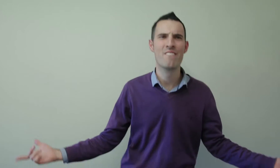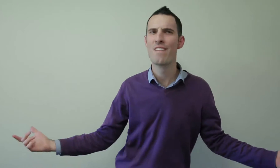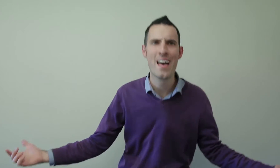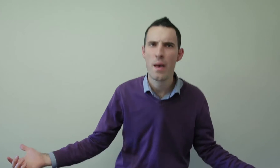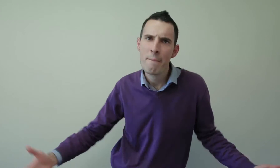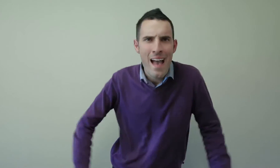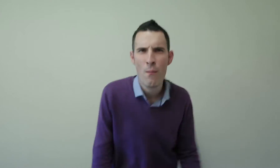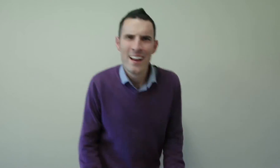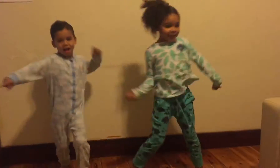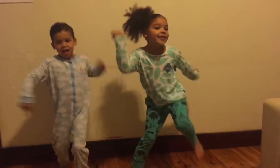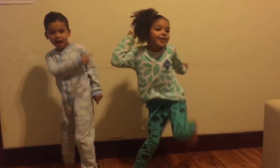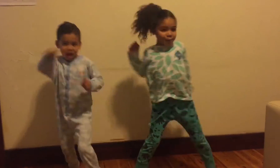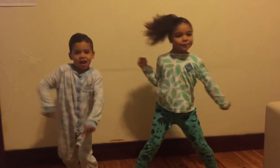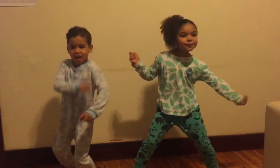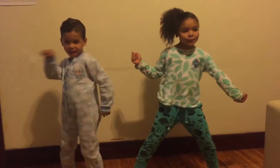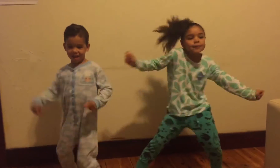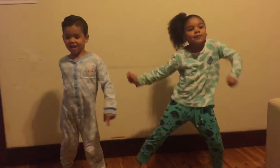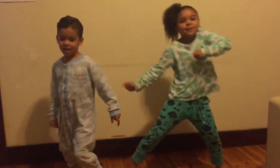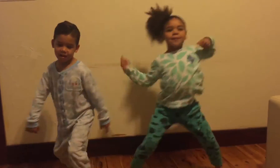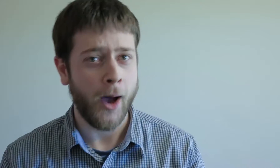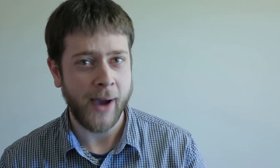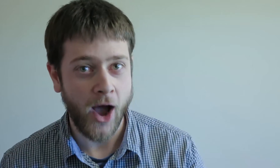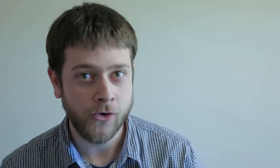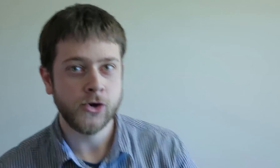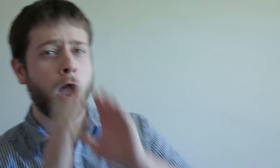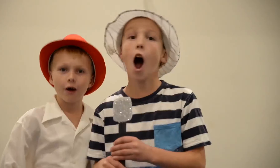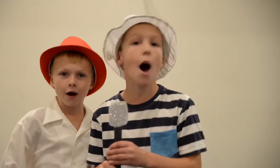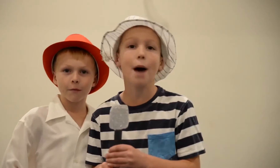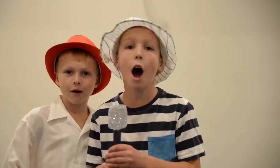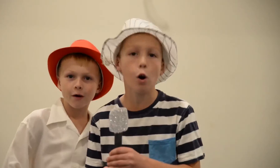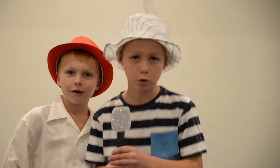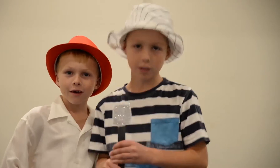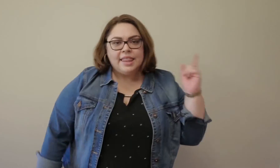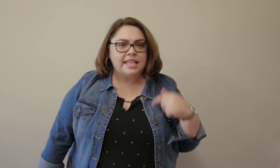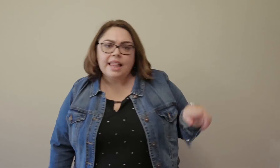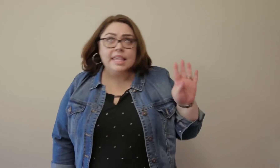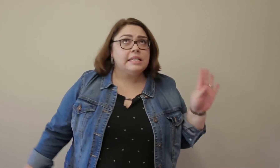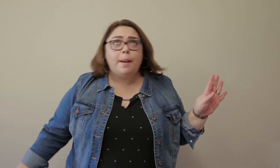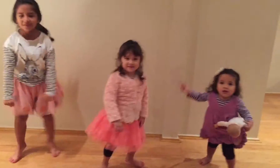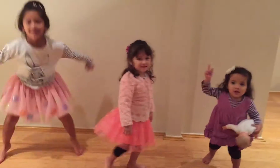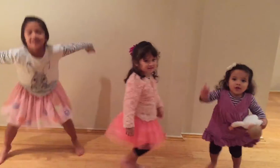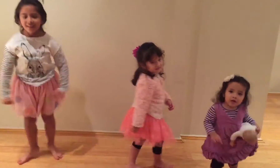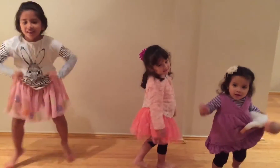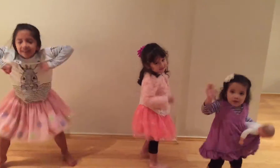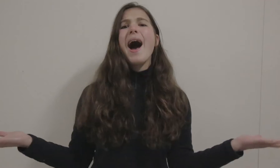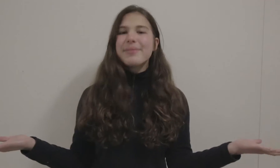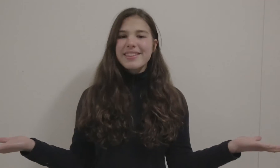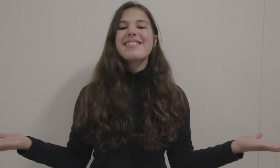can't fathom How I ever thought I'd make it on my own And there's at least a million reasons I'm still